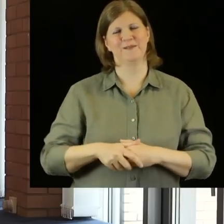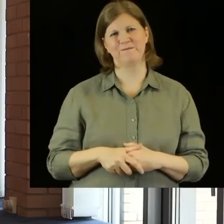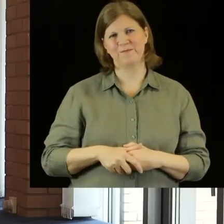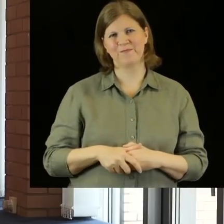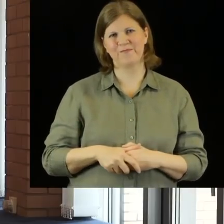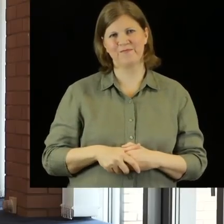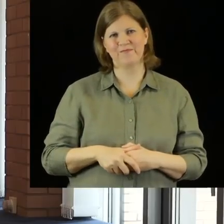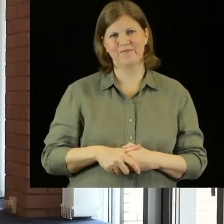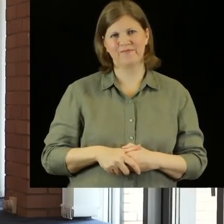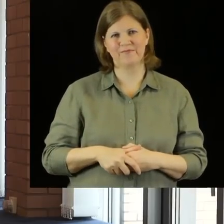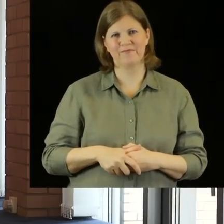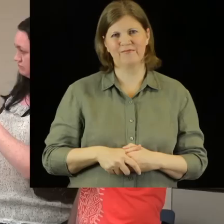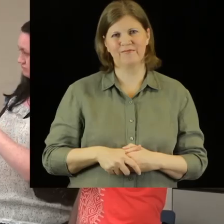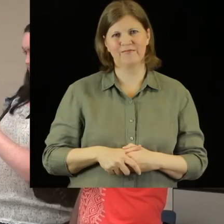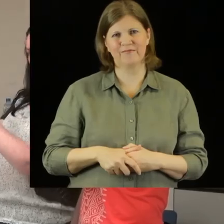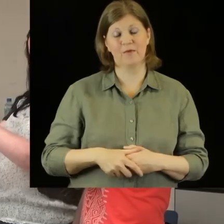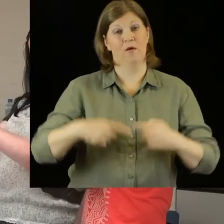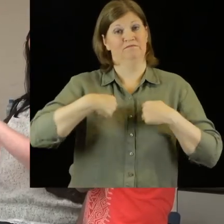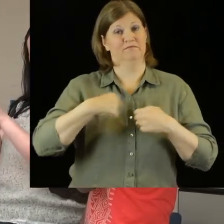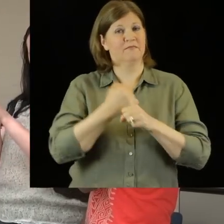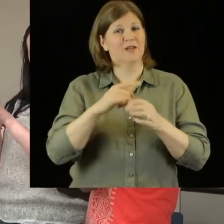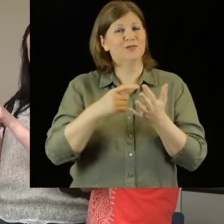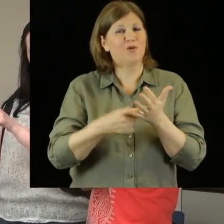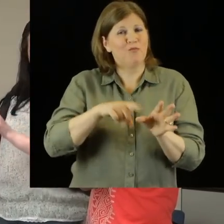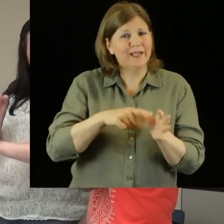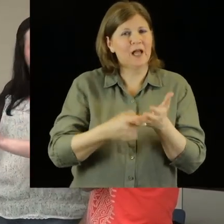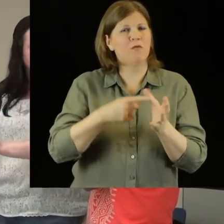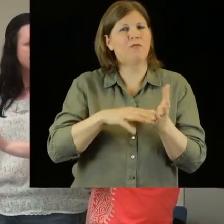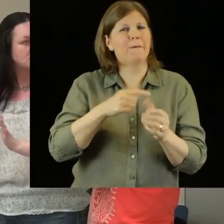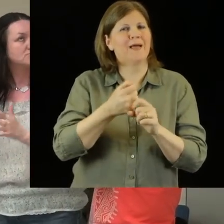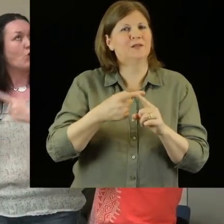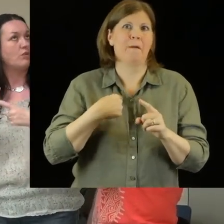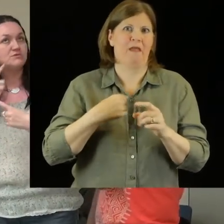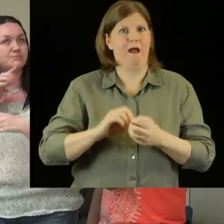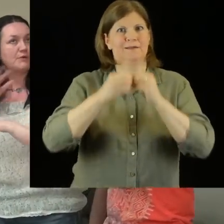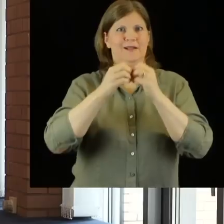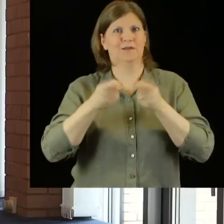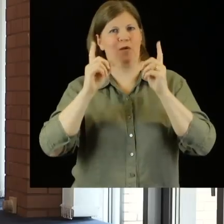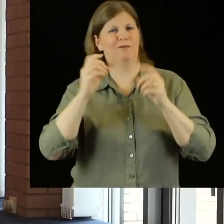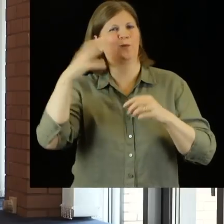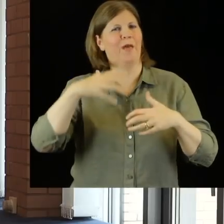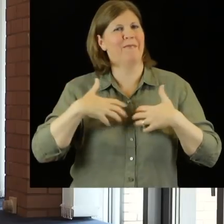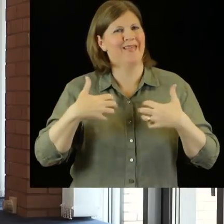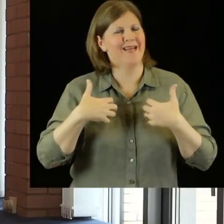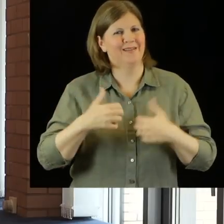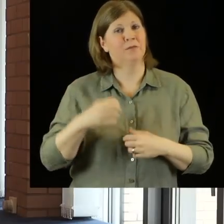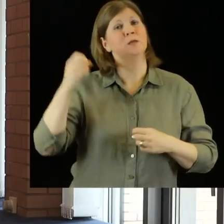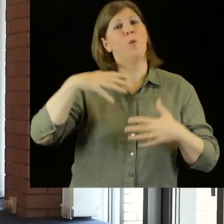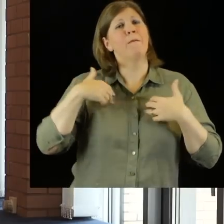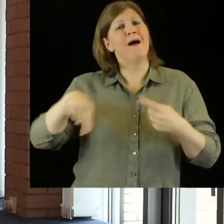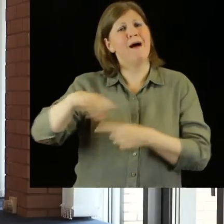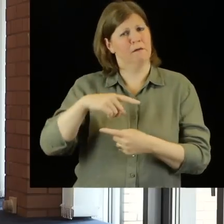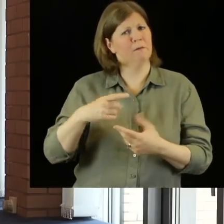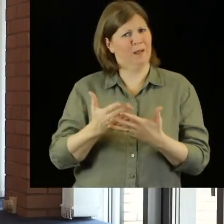is Jenny Ramage and I am Artistic Director of Solar Bear. Solar Bear have been working with young deaf people for